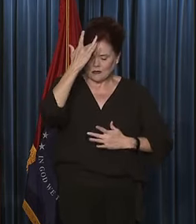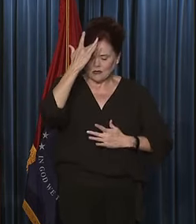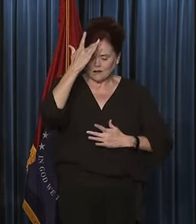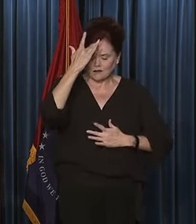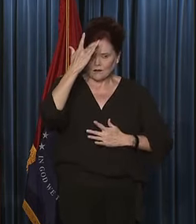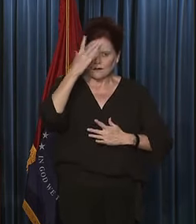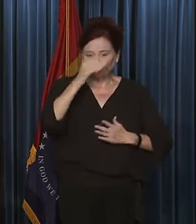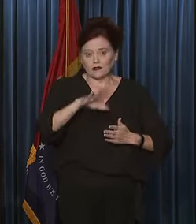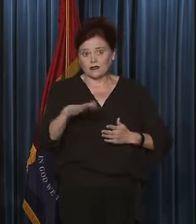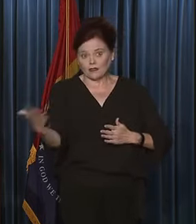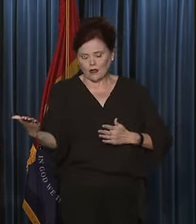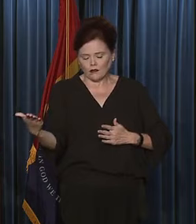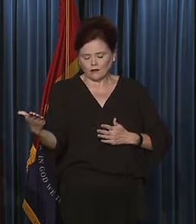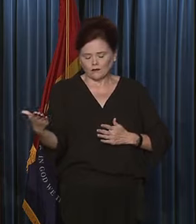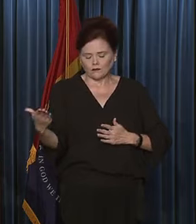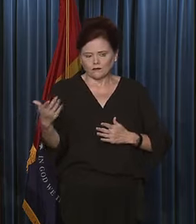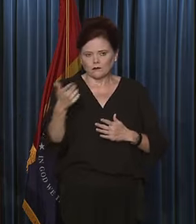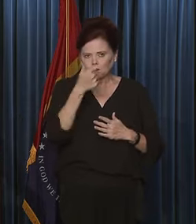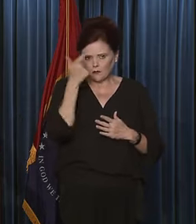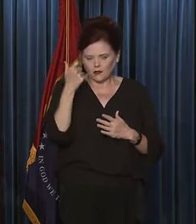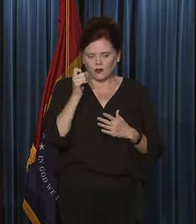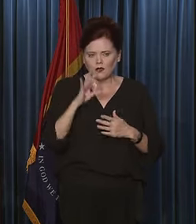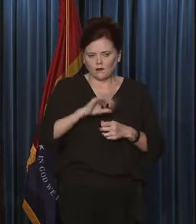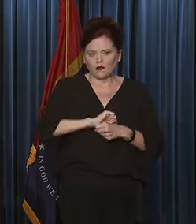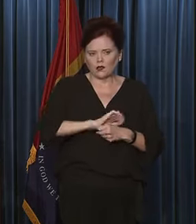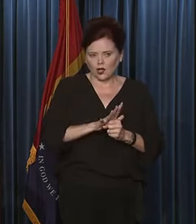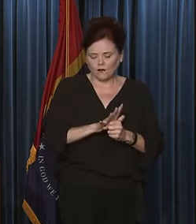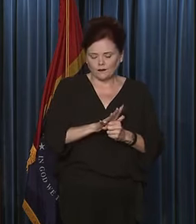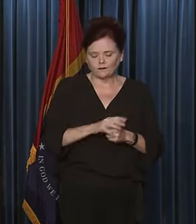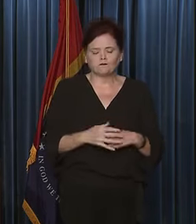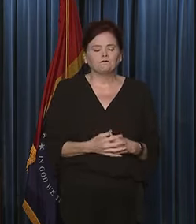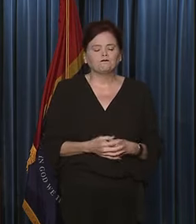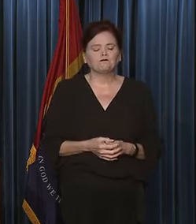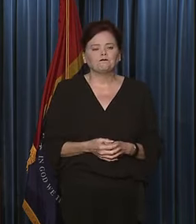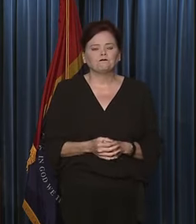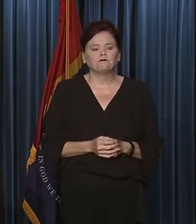and death as a result of COVID-19.